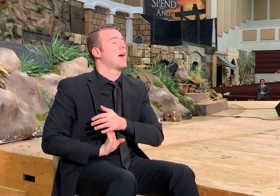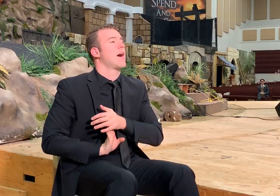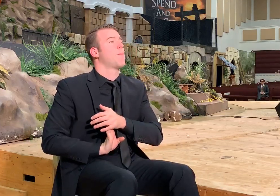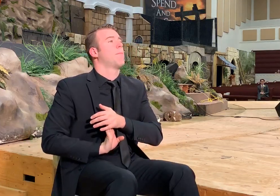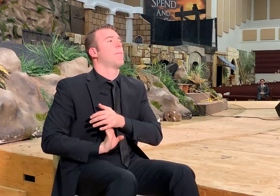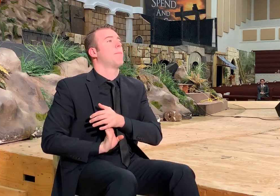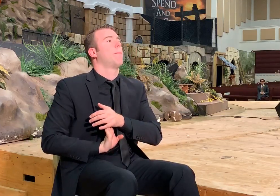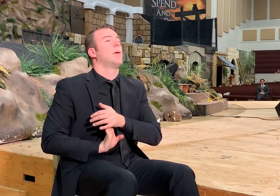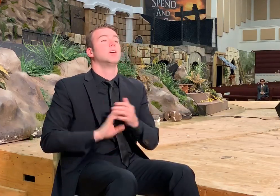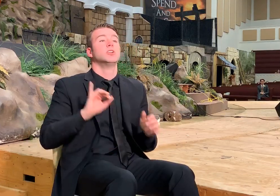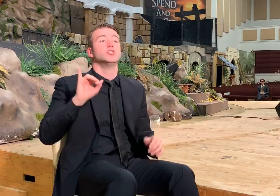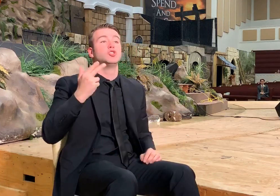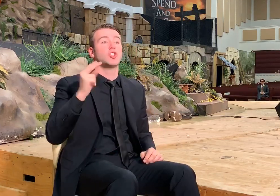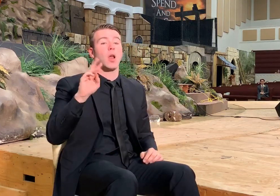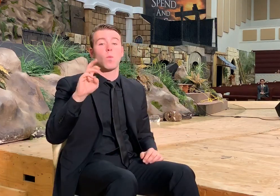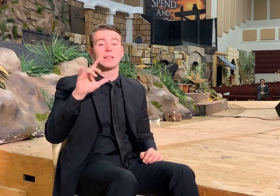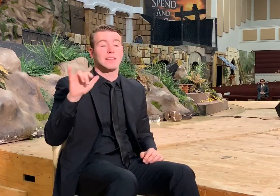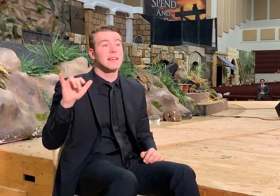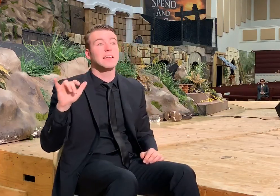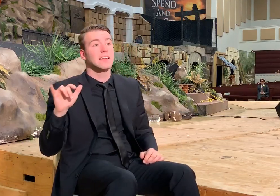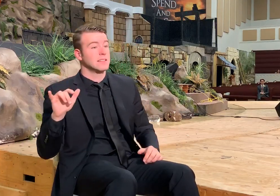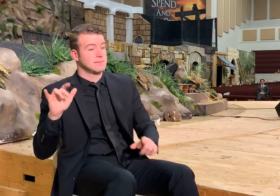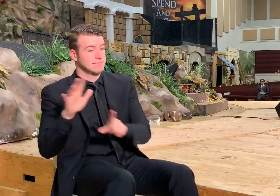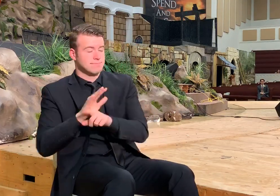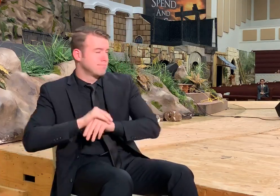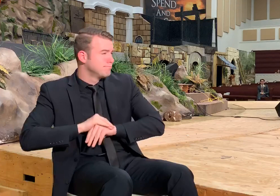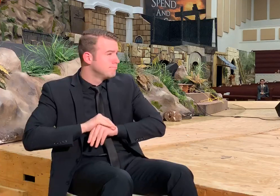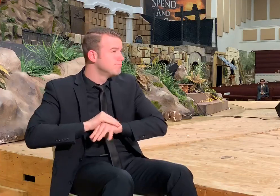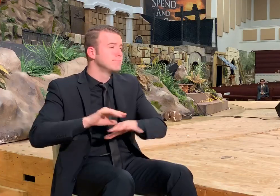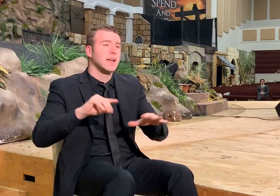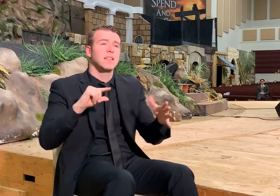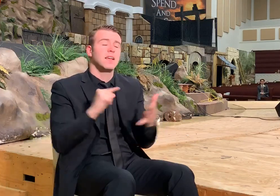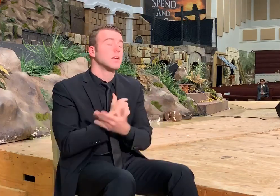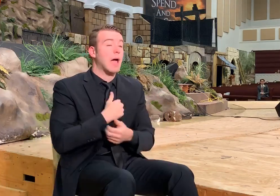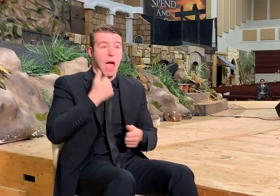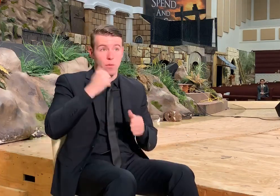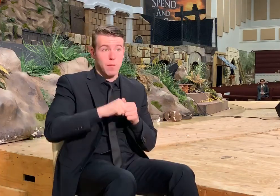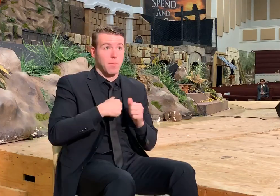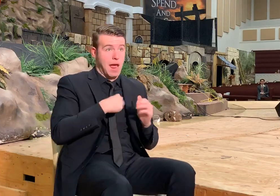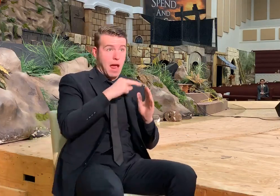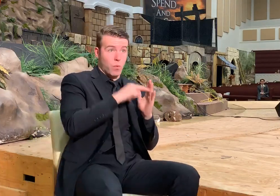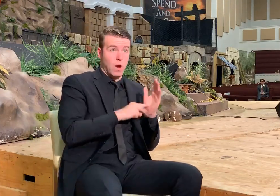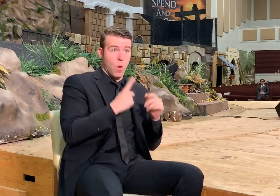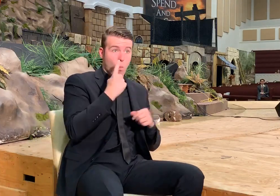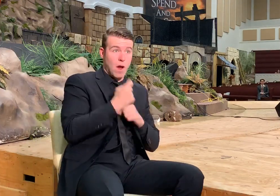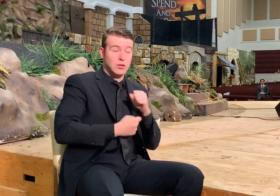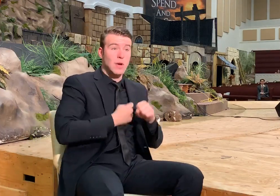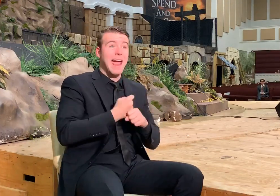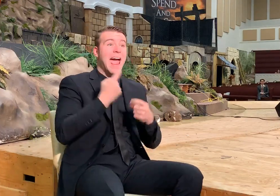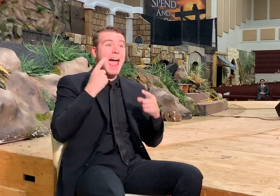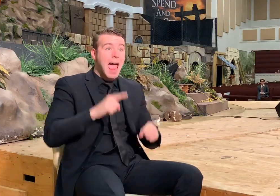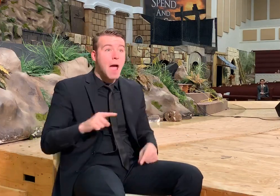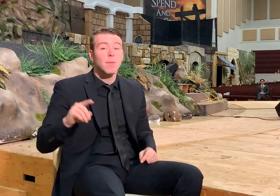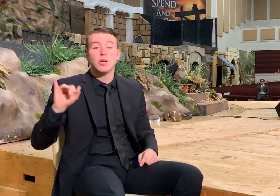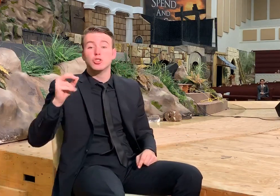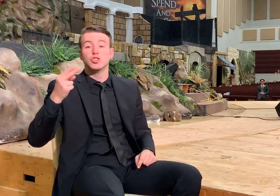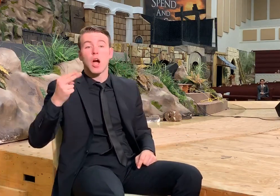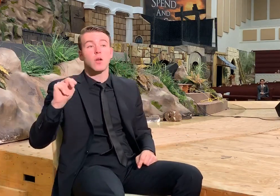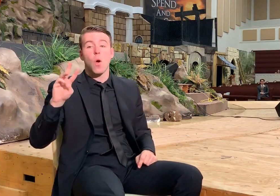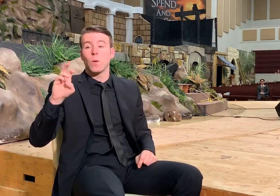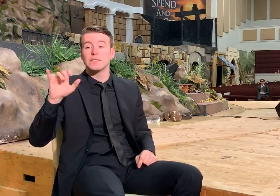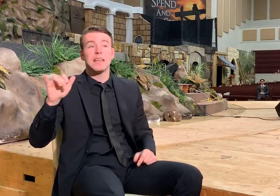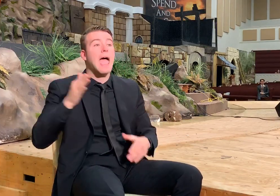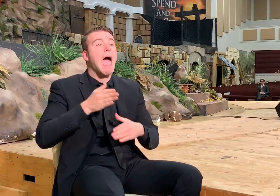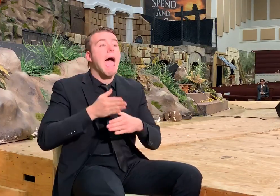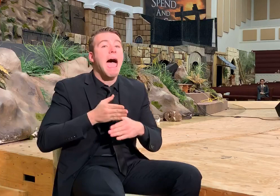And John Wesley came to a grave and swept through and there was one year I read where John Wesley averaged preaching five times a